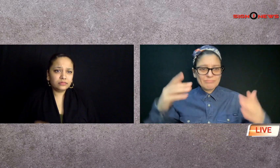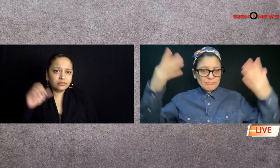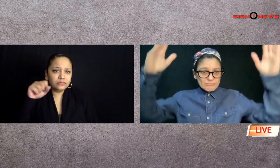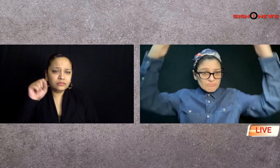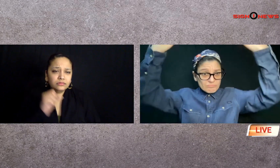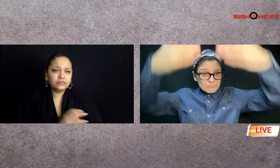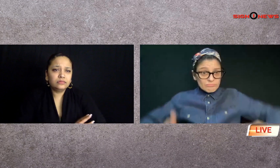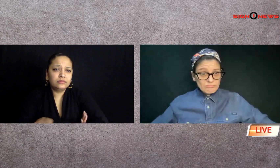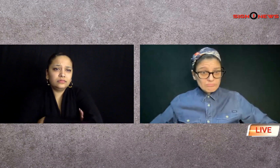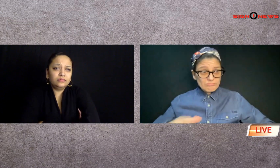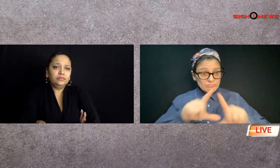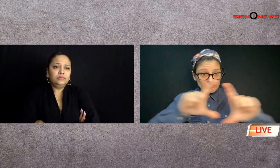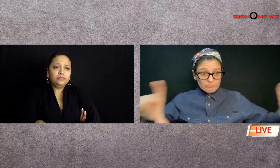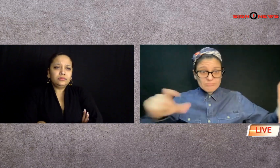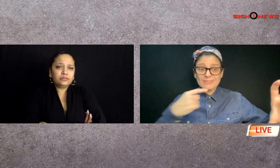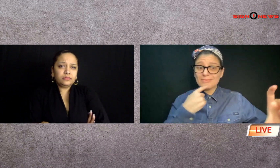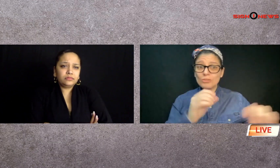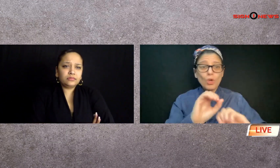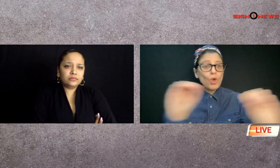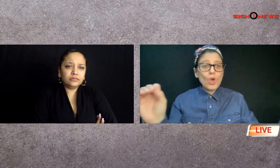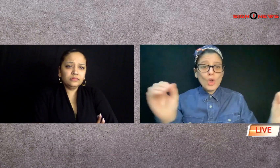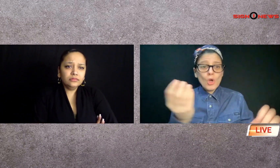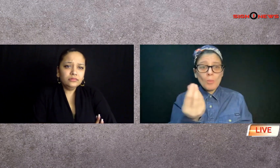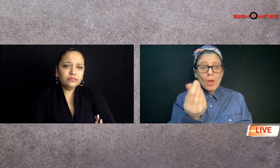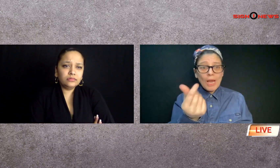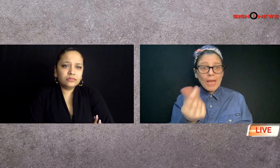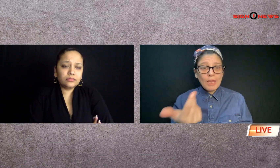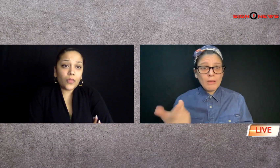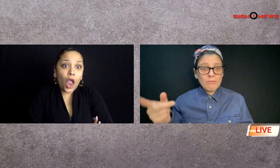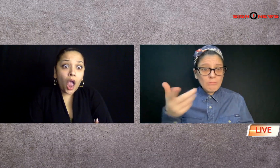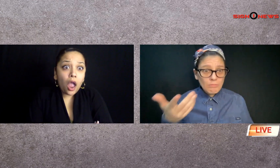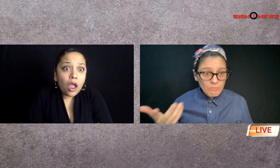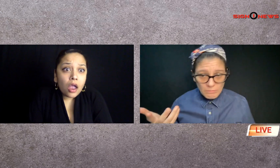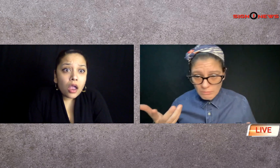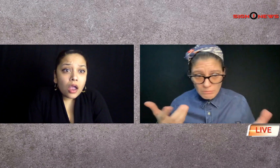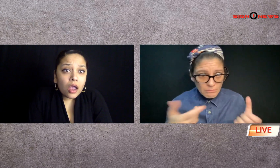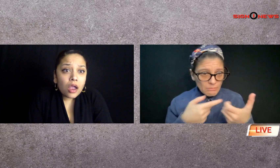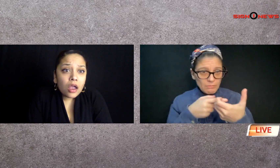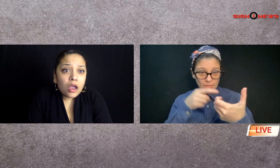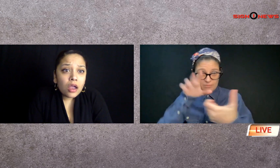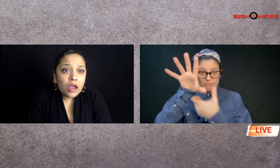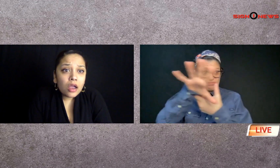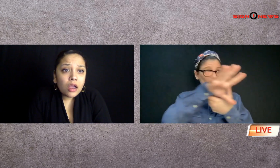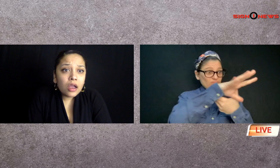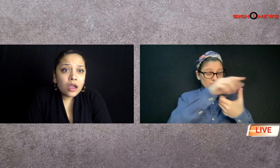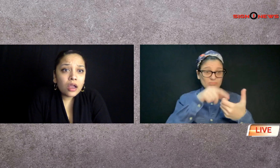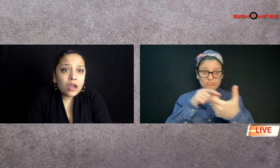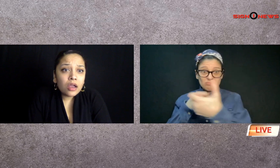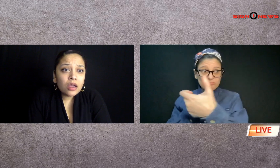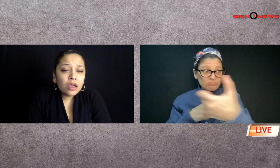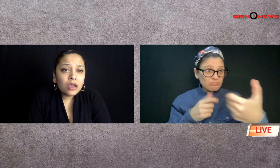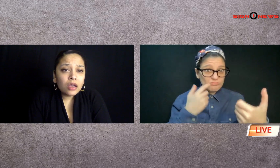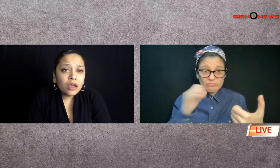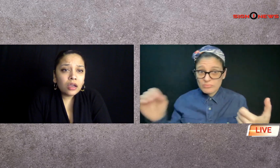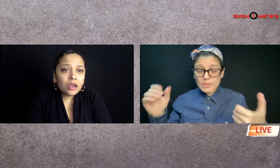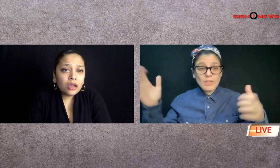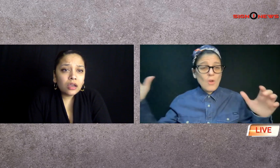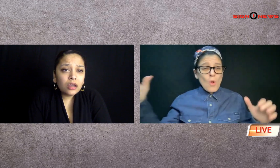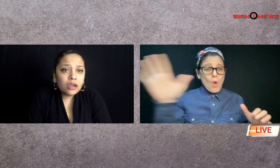to the ATM to get some money but all of the ATMs were shut down and there was no money so he video